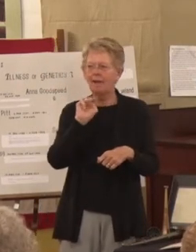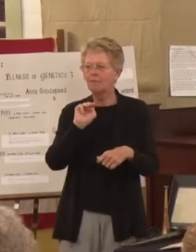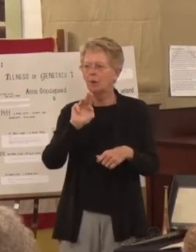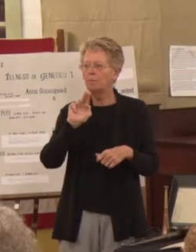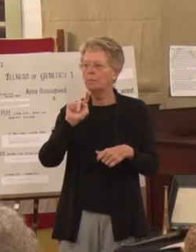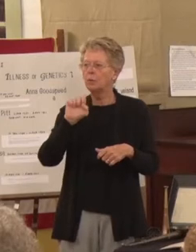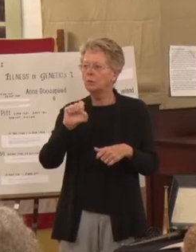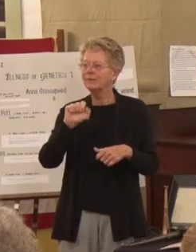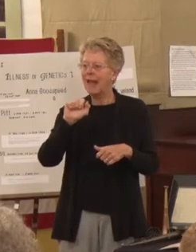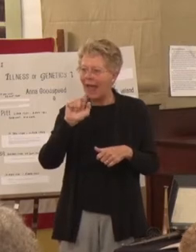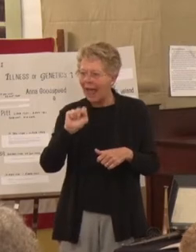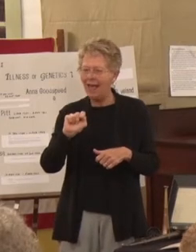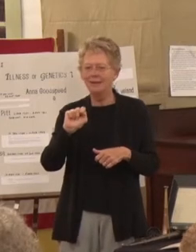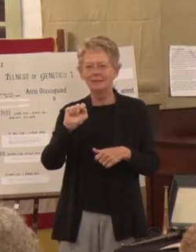Asylum 1830.